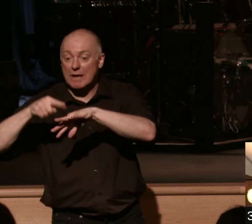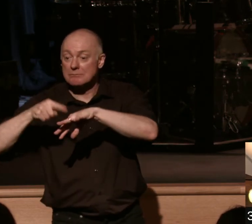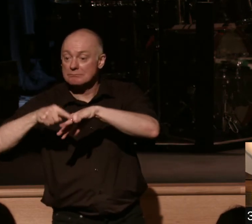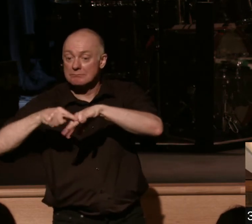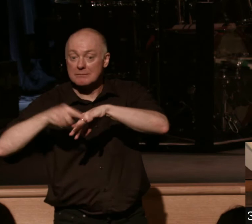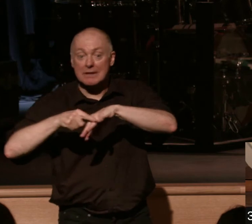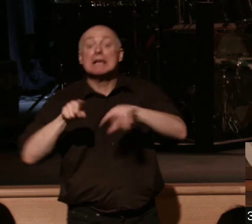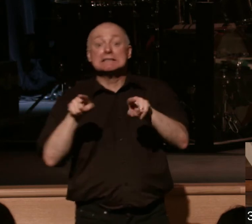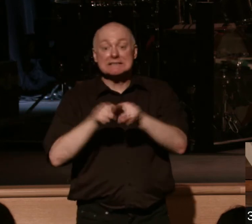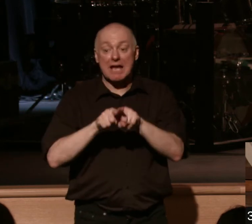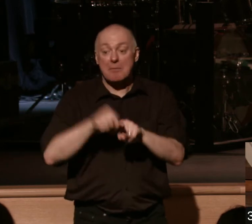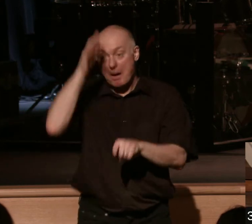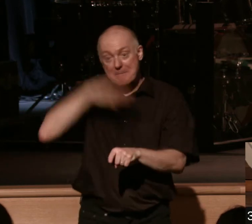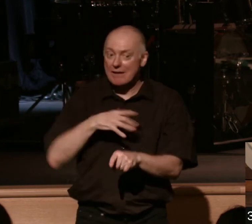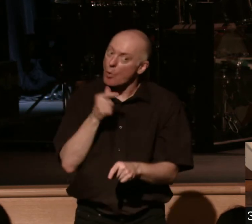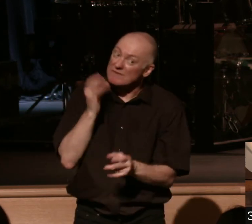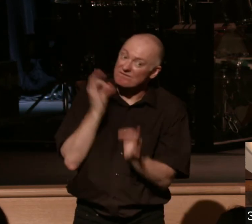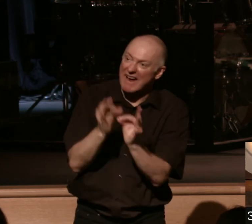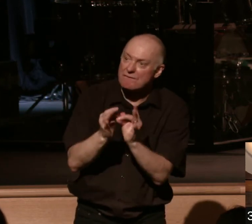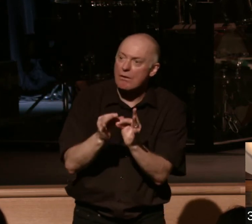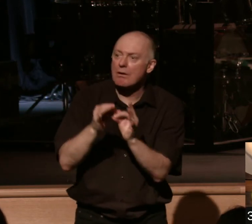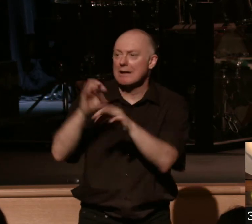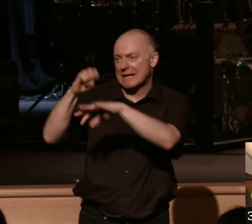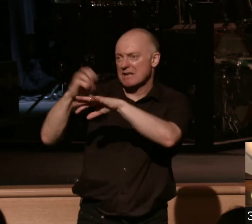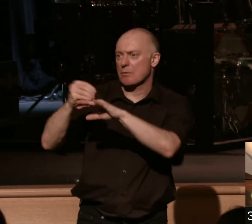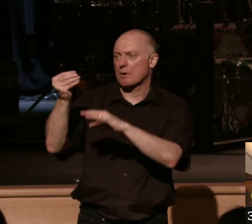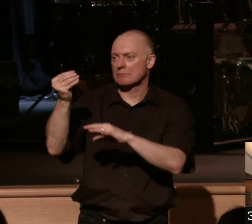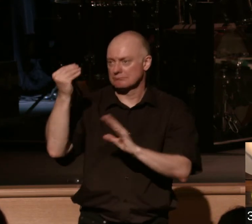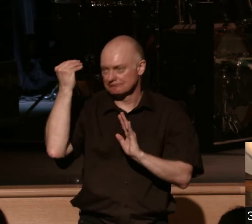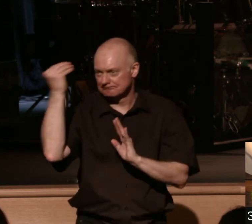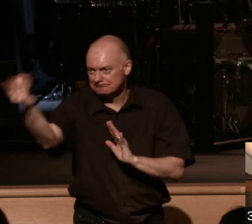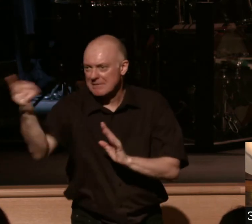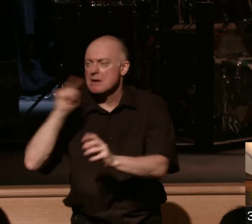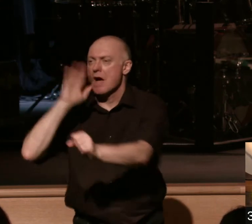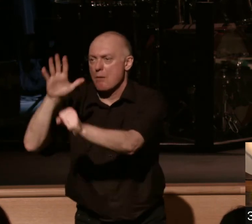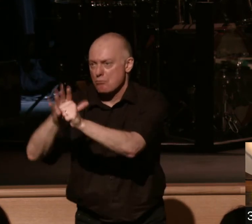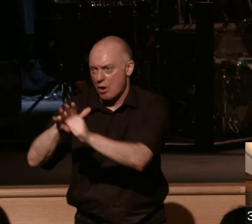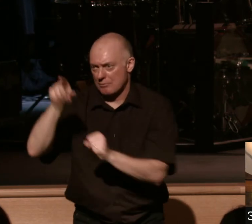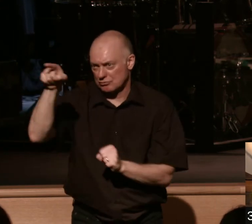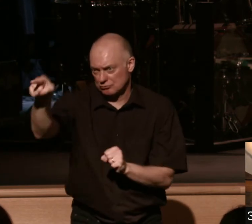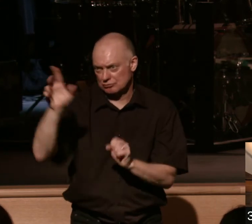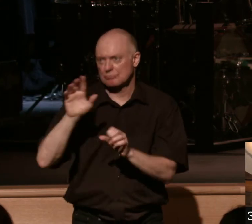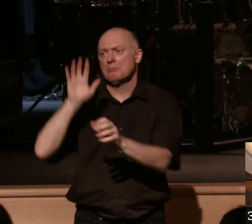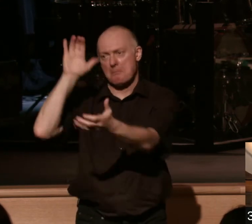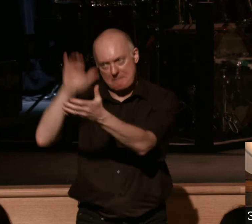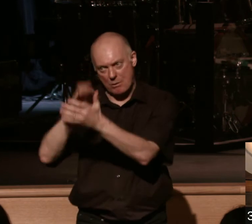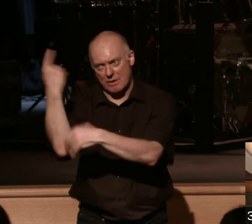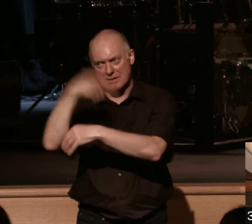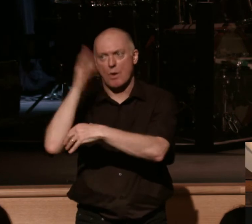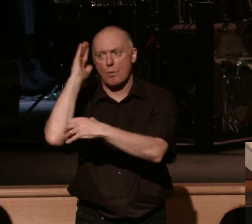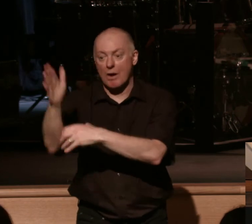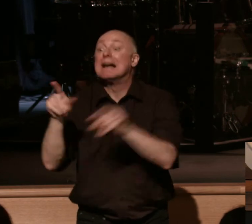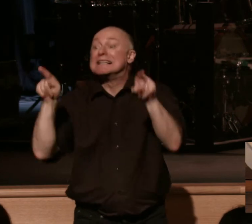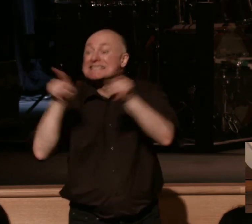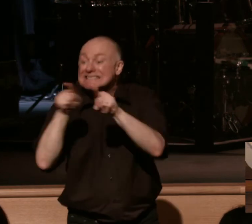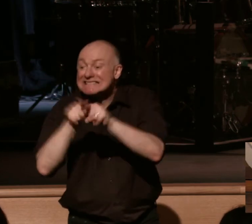way that a faithful man will give an engagement ring as a pledge and a promise to say I will marry you one day God gives the Holy Spirit as a hundred percent